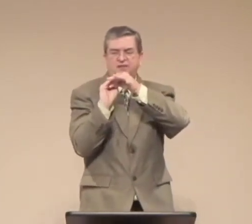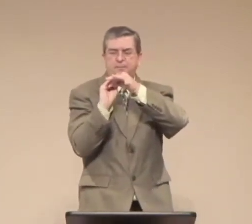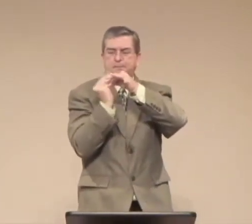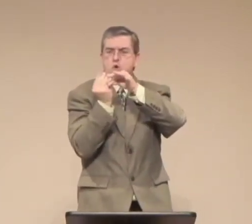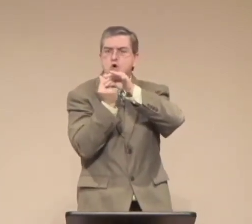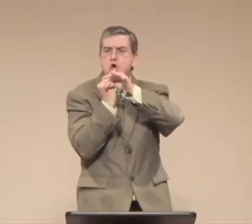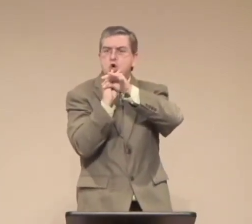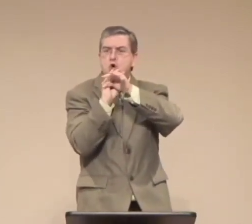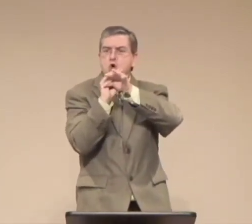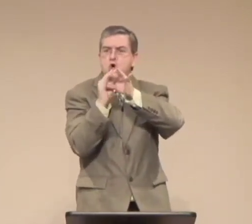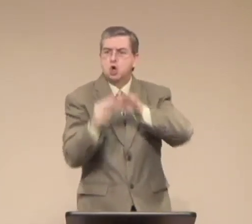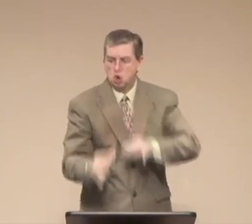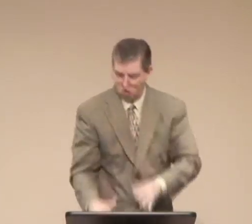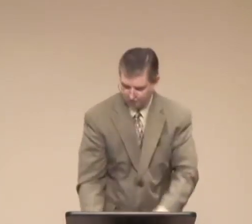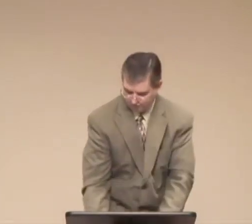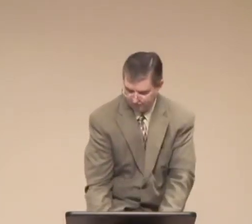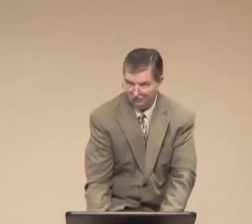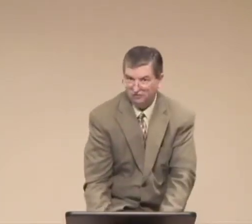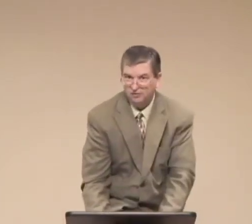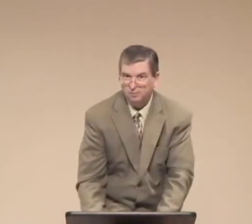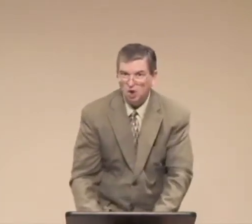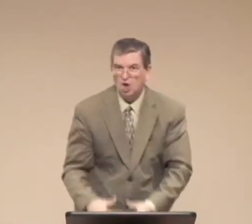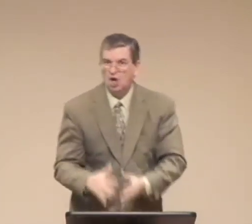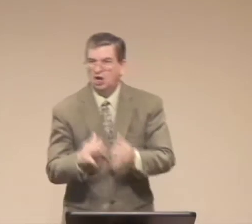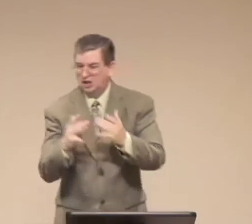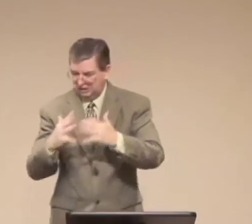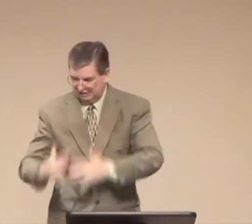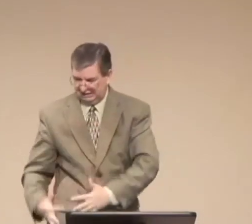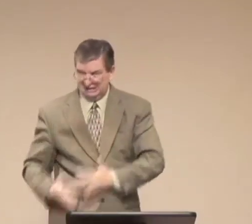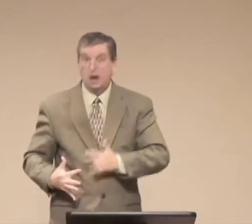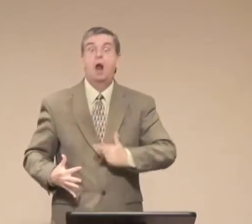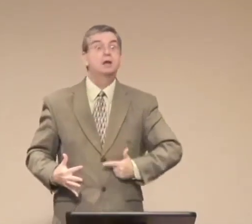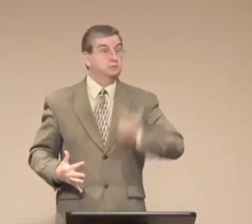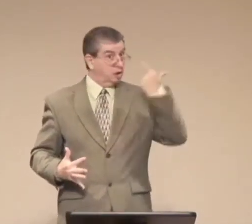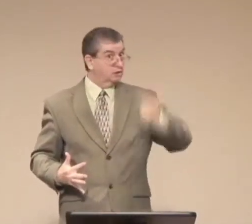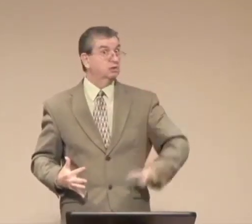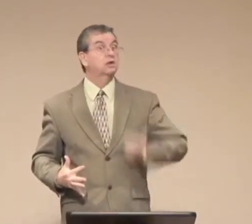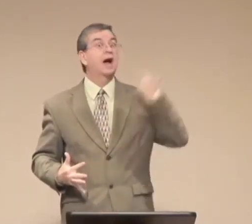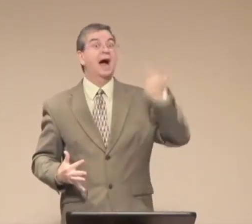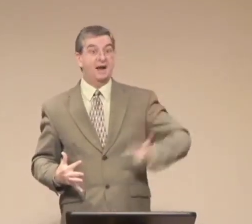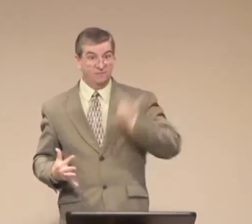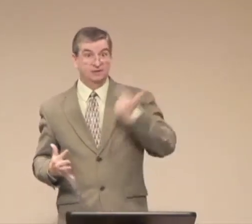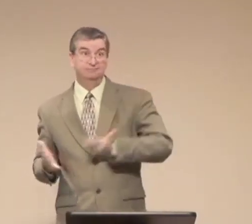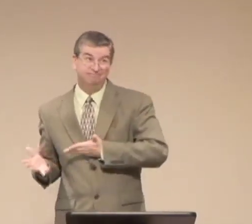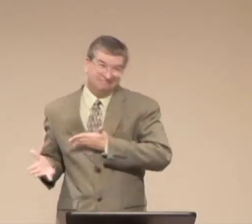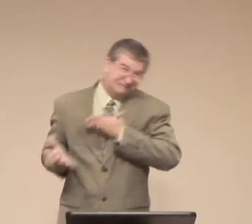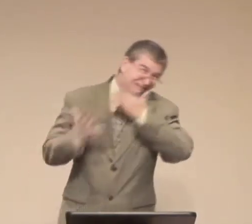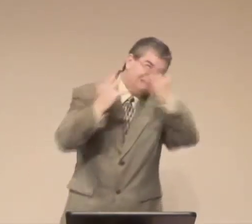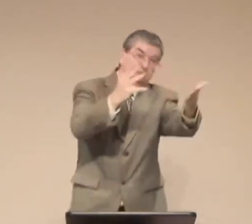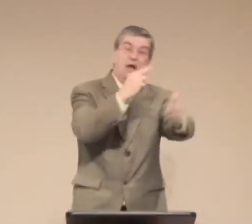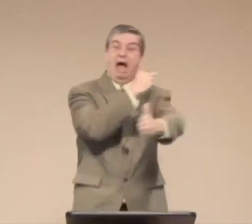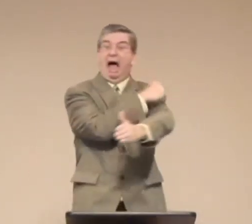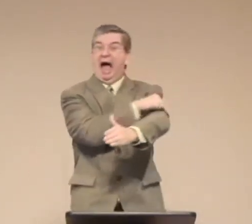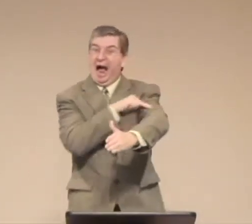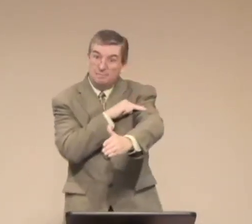were so badly burned that his skin had shriveled up to where his leg had drawn